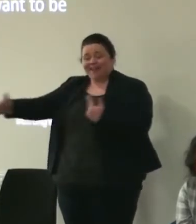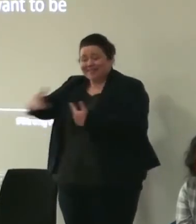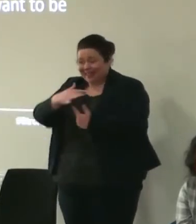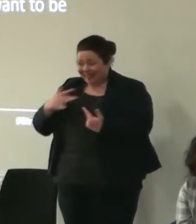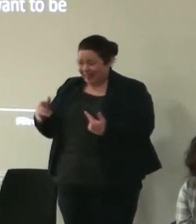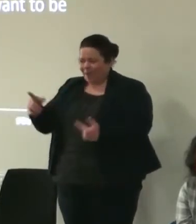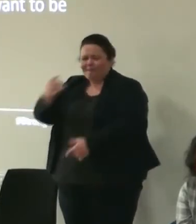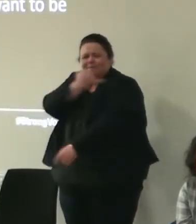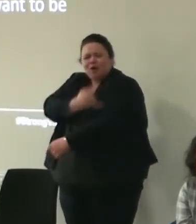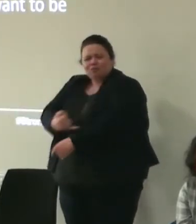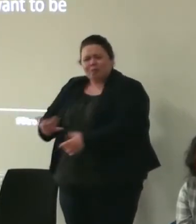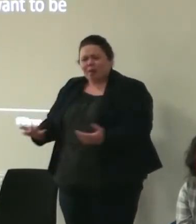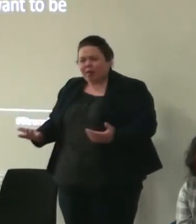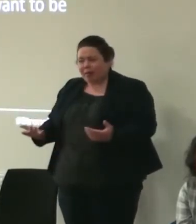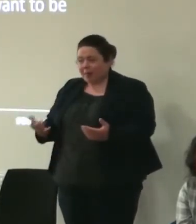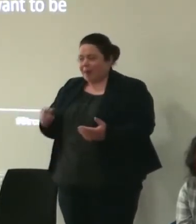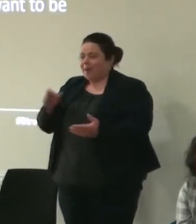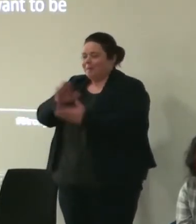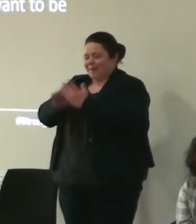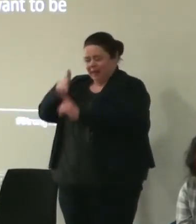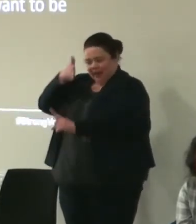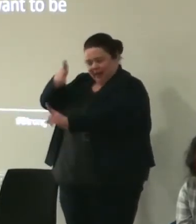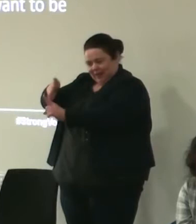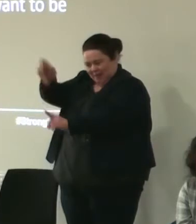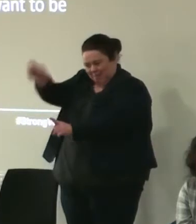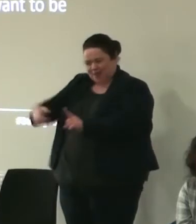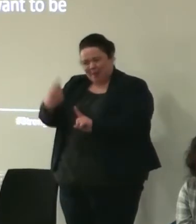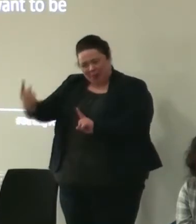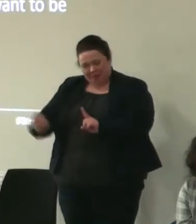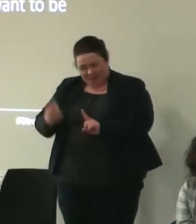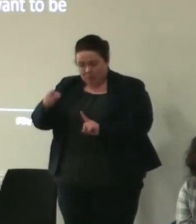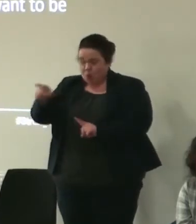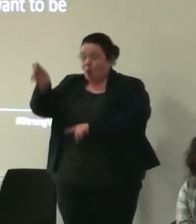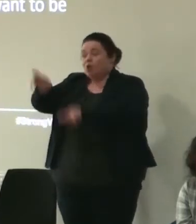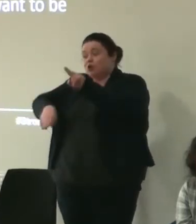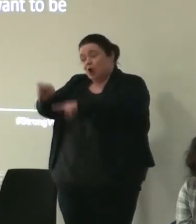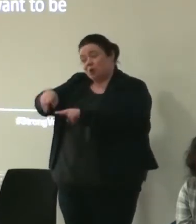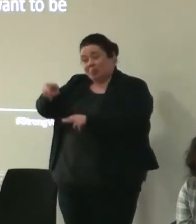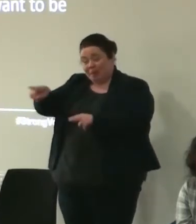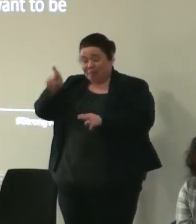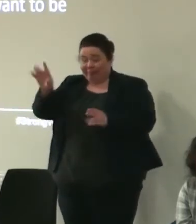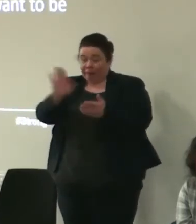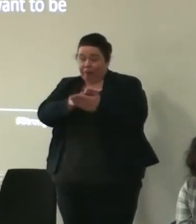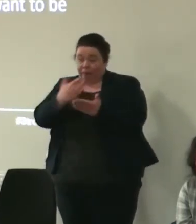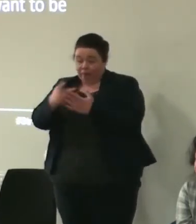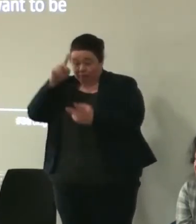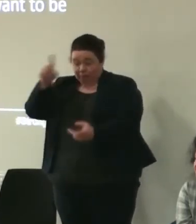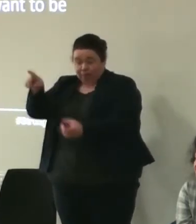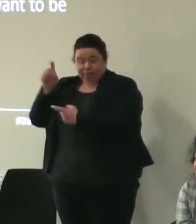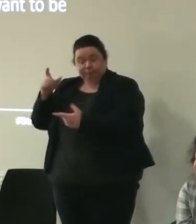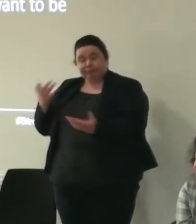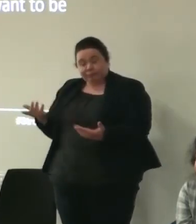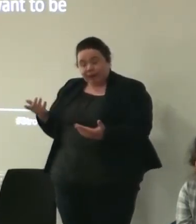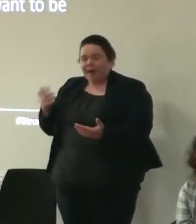you say vulnerable you're talking about the person themselves and it's a judgment on them and how they are in some ways it could be interpreted like that but I think disadvantaged